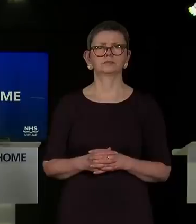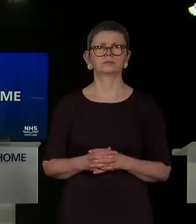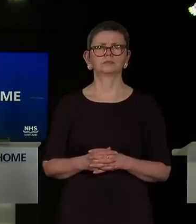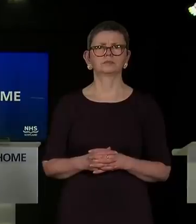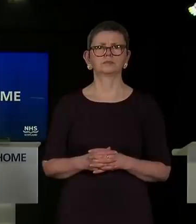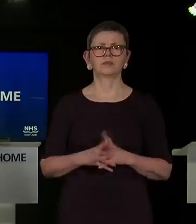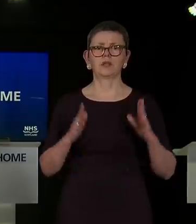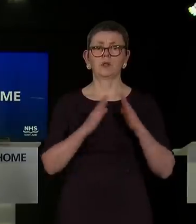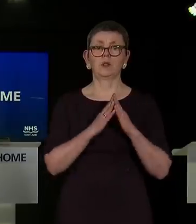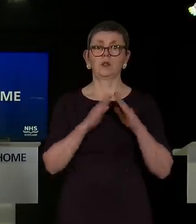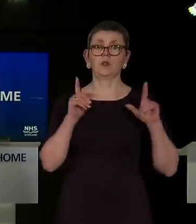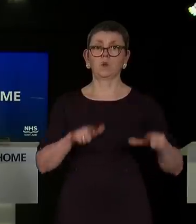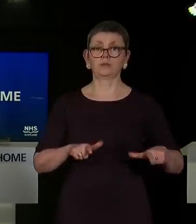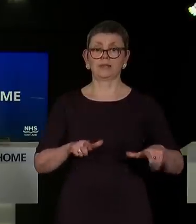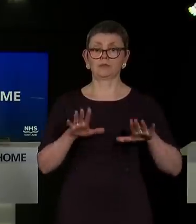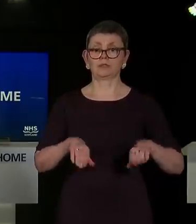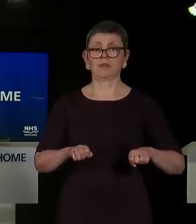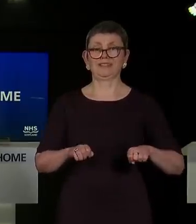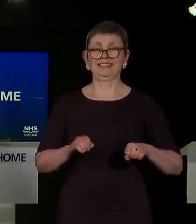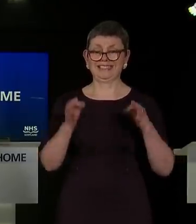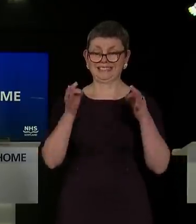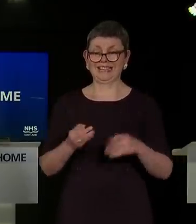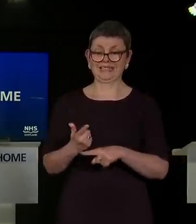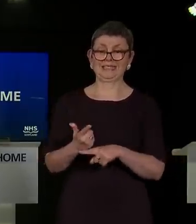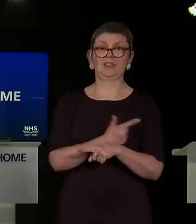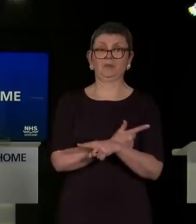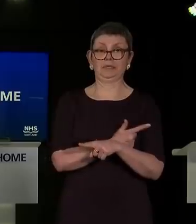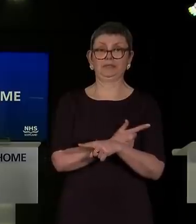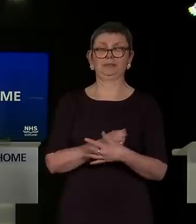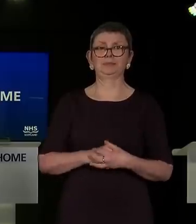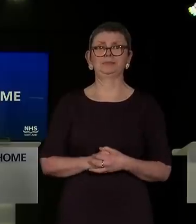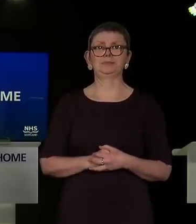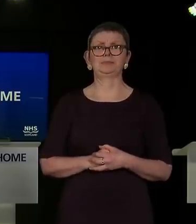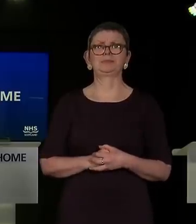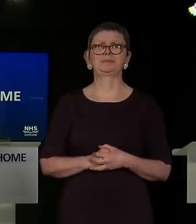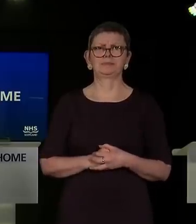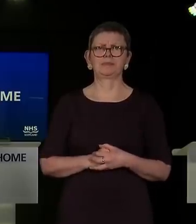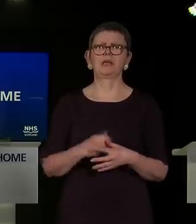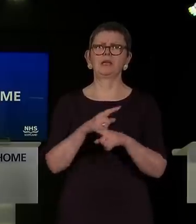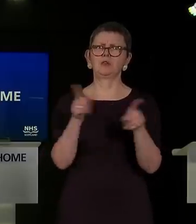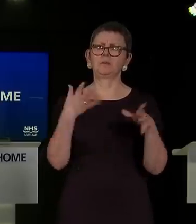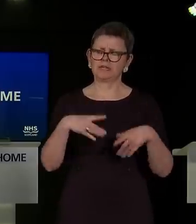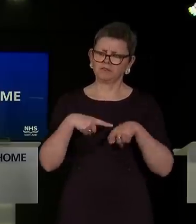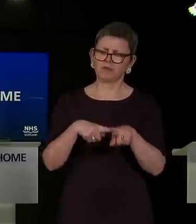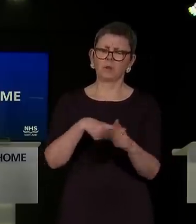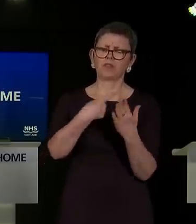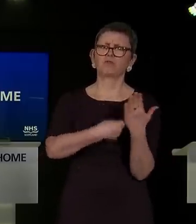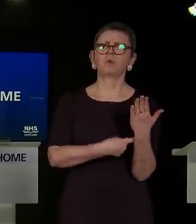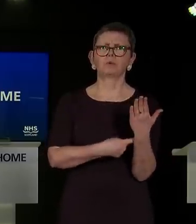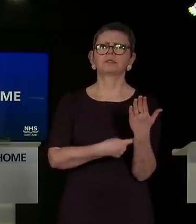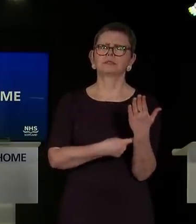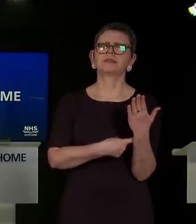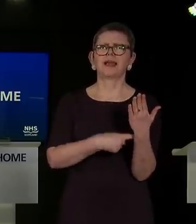It's now exactly seven weeks since lockdown measures were introduced. The extent to which you have stuck to these rules,